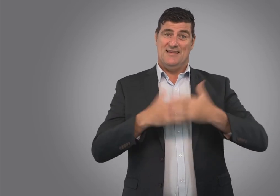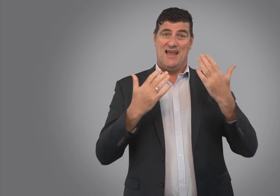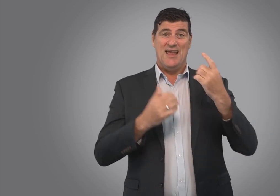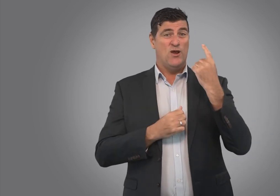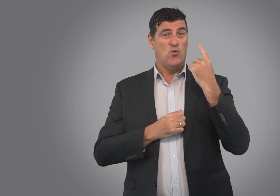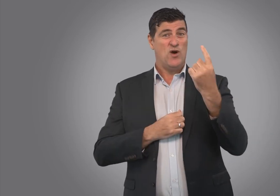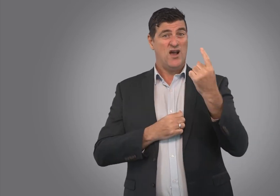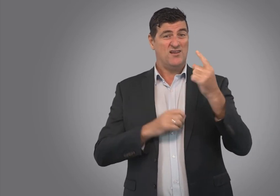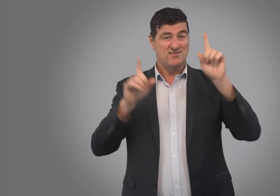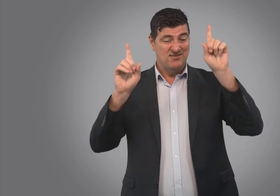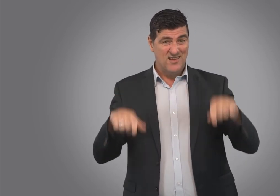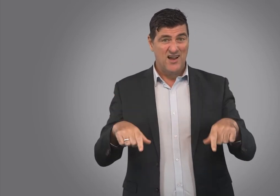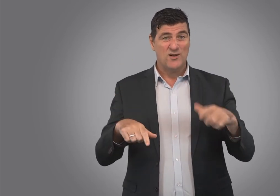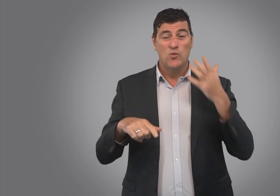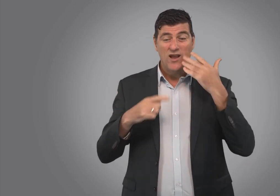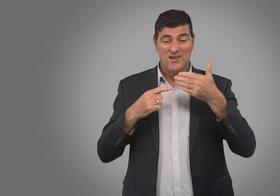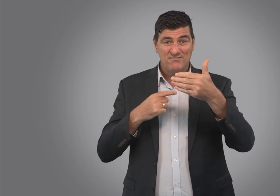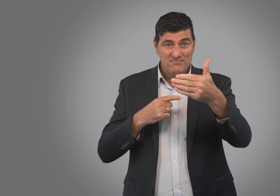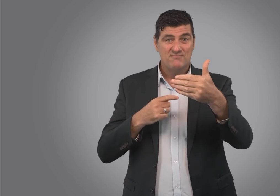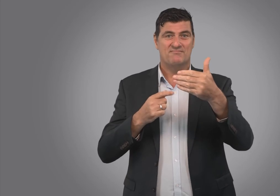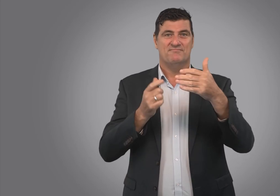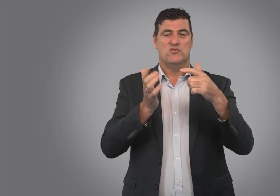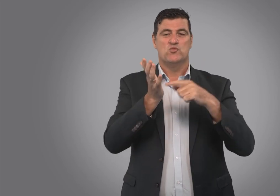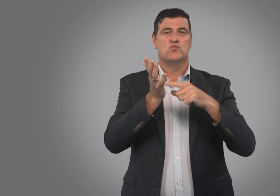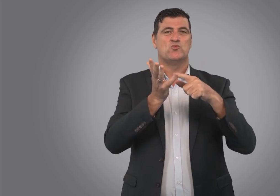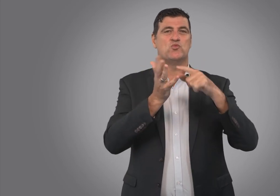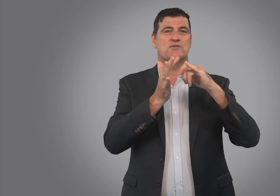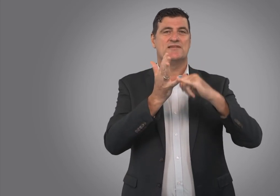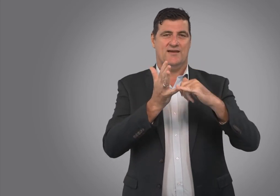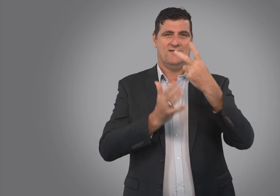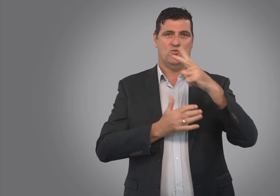Day 1 into South Australia will be commencing Tuesday 26 April.